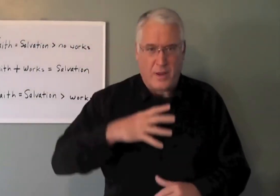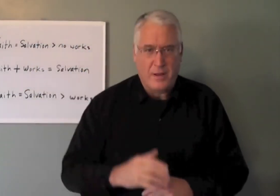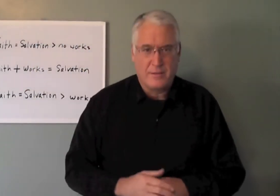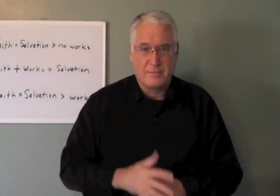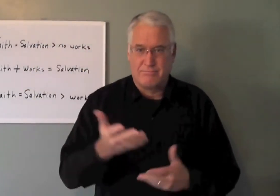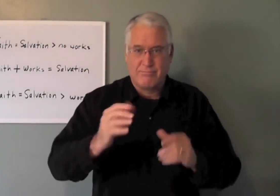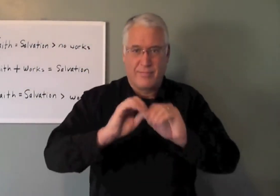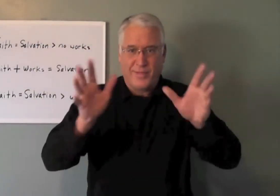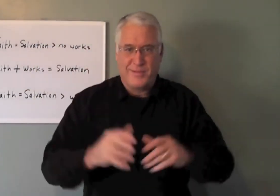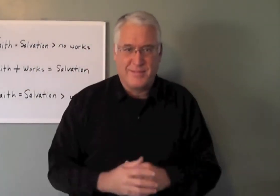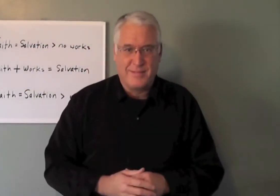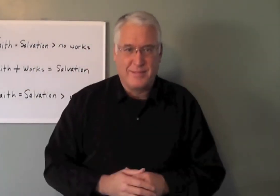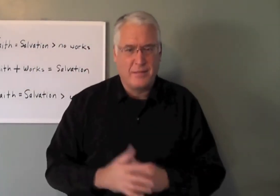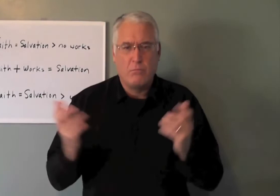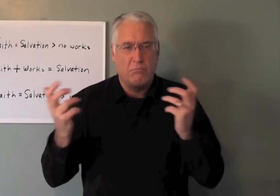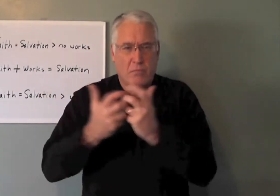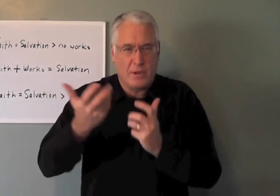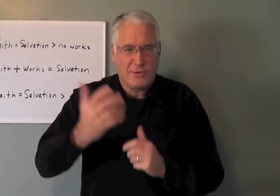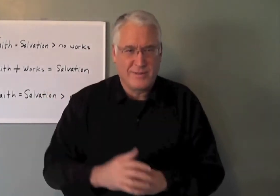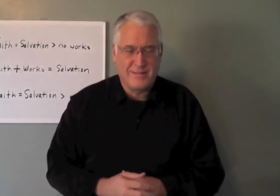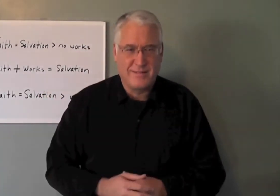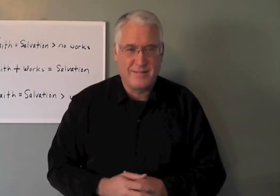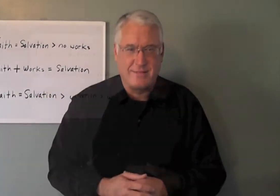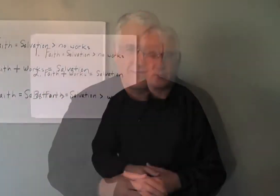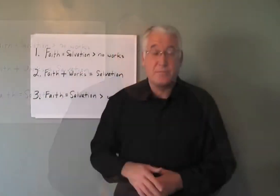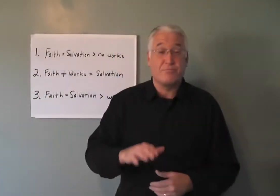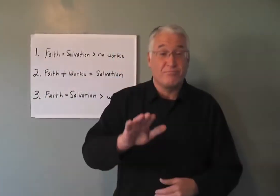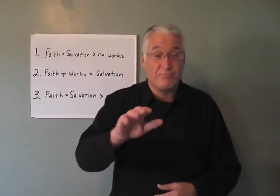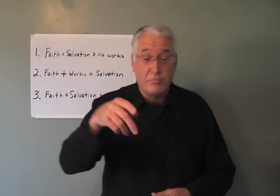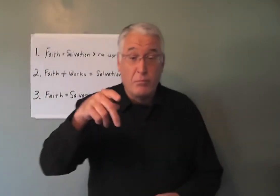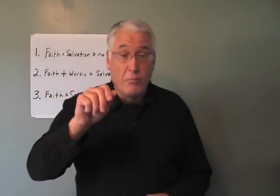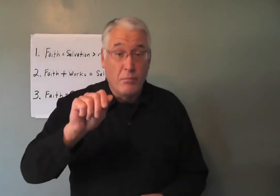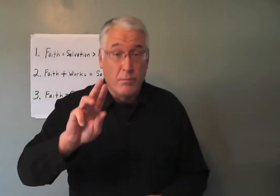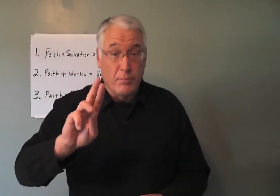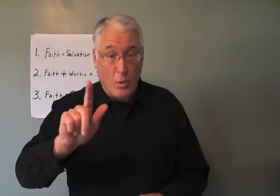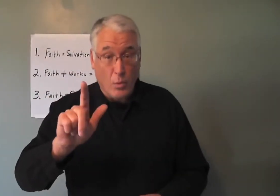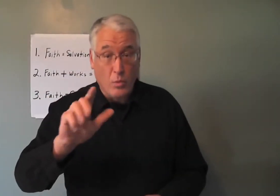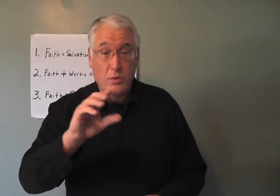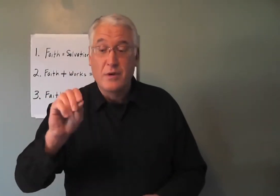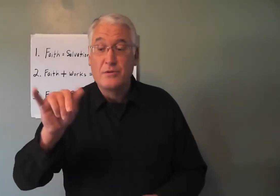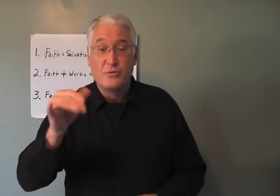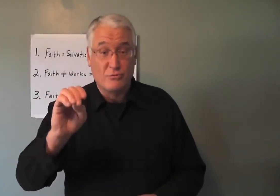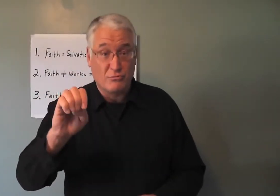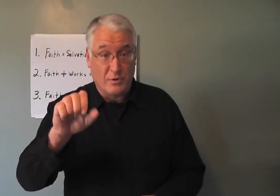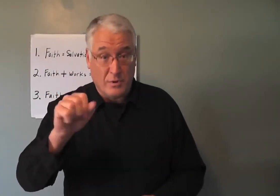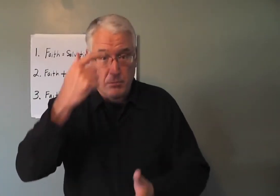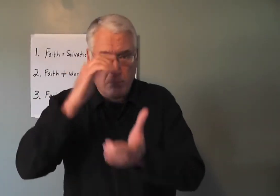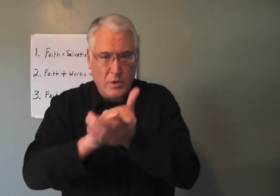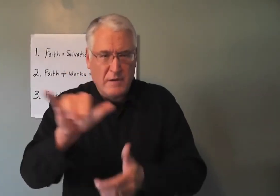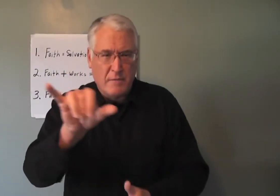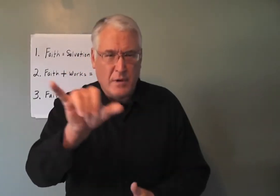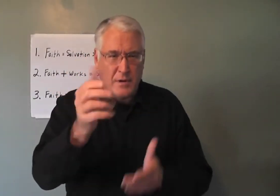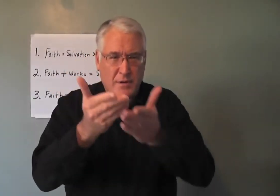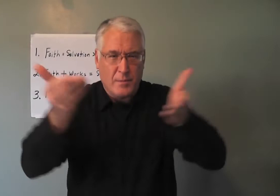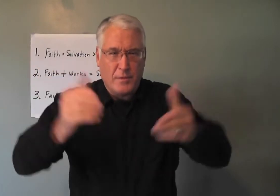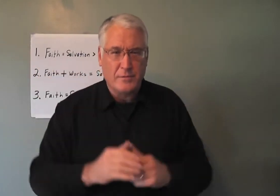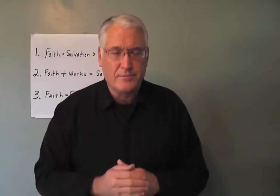talking about what happens before men. It's clear. They both match what they think. Paul and James believe the same